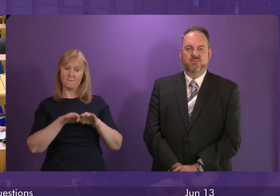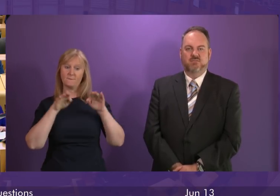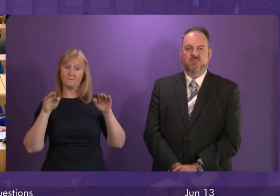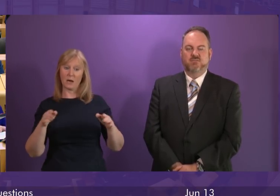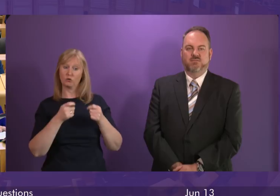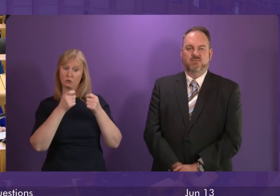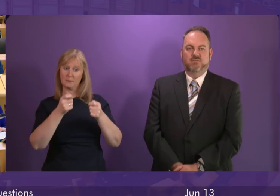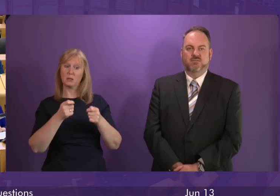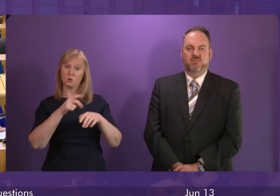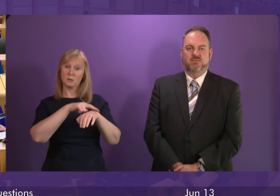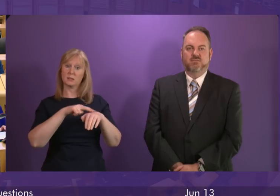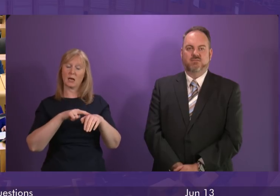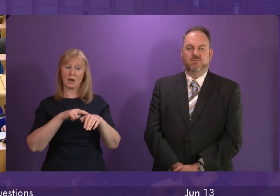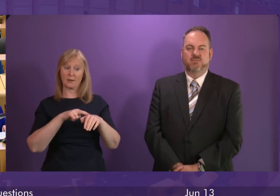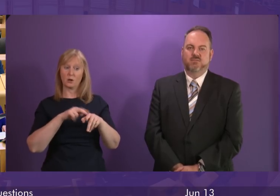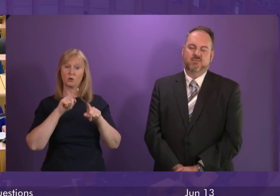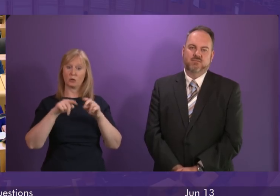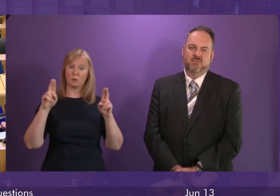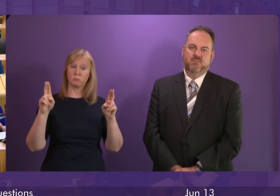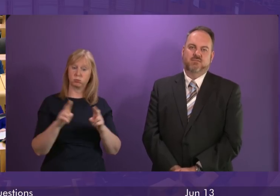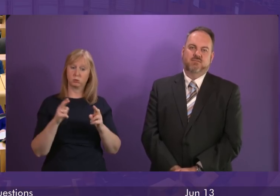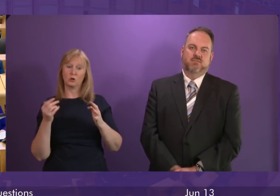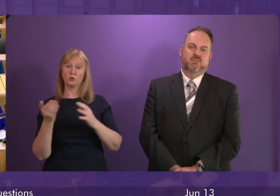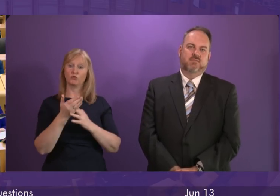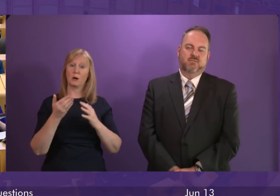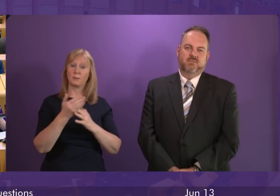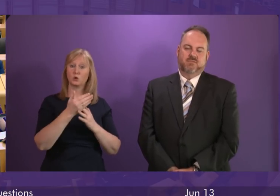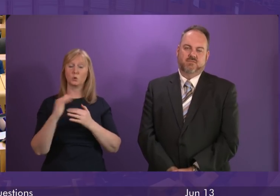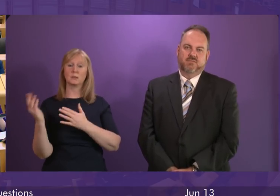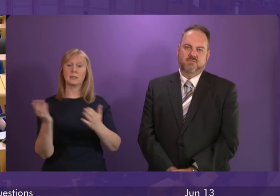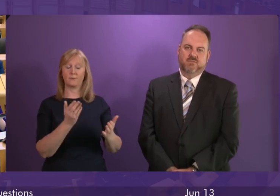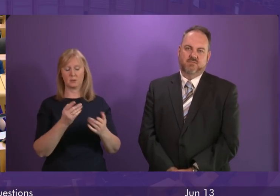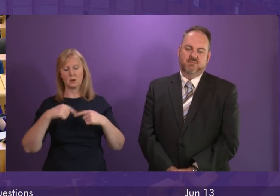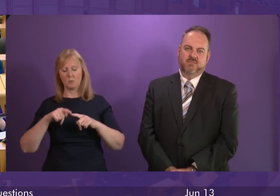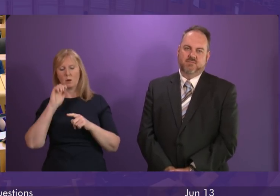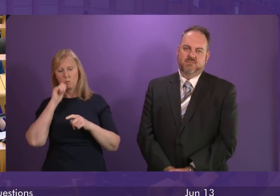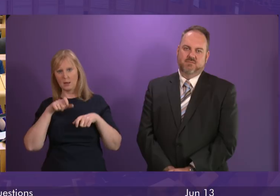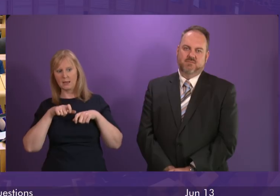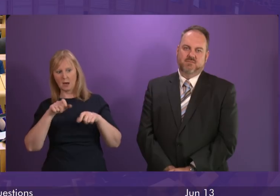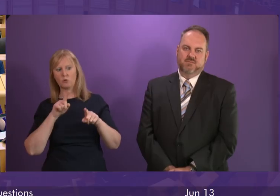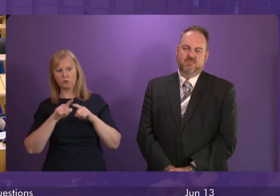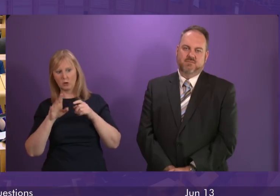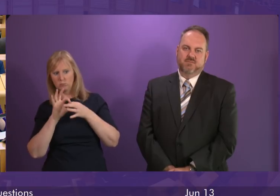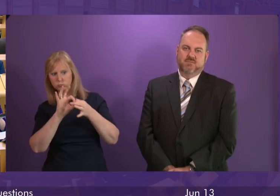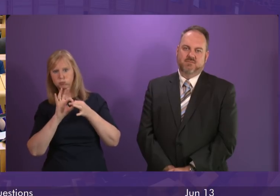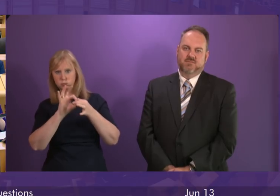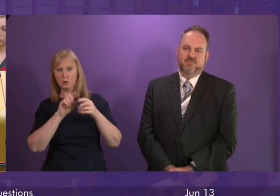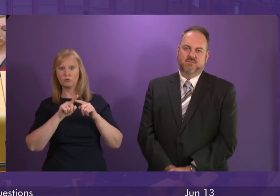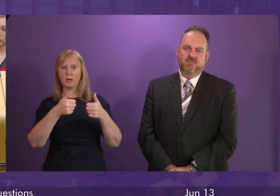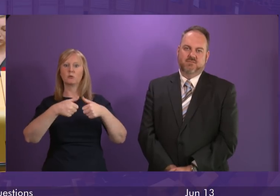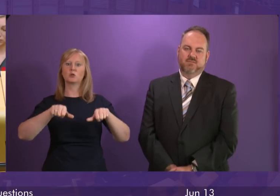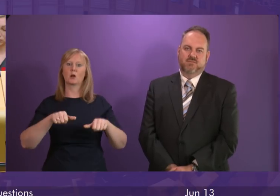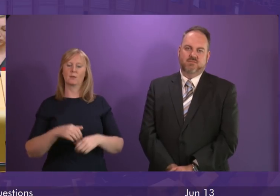and also avoids any disruption to services and we will continue to do everything we can as a government to bring about that resolution.